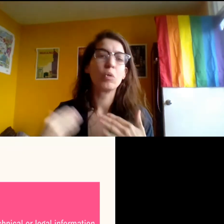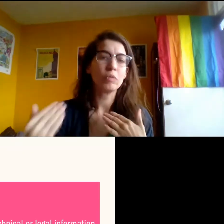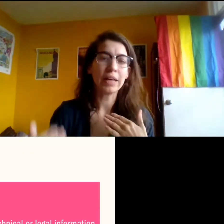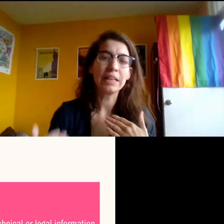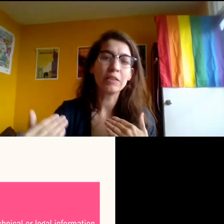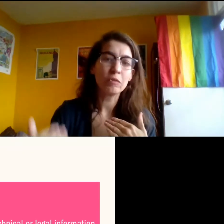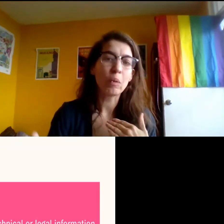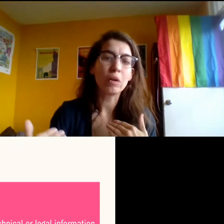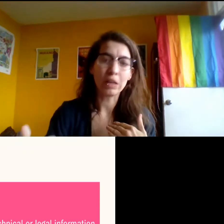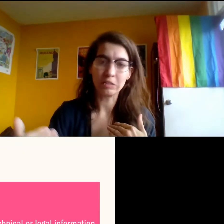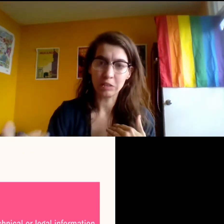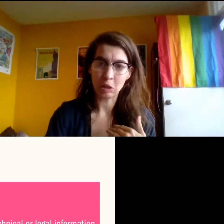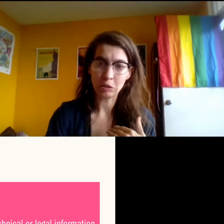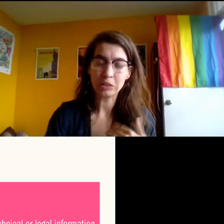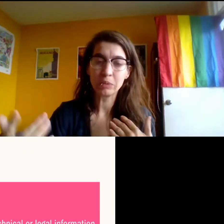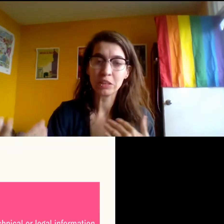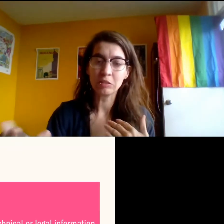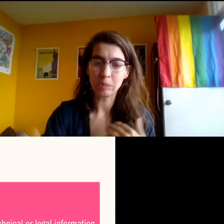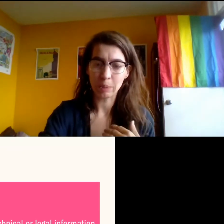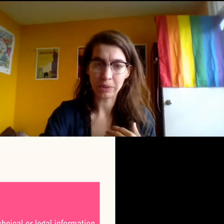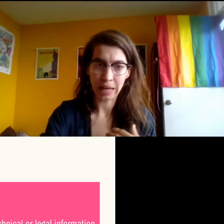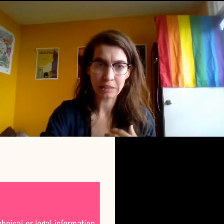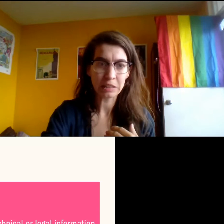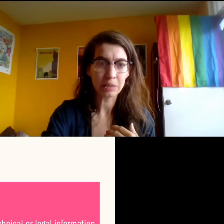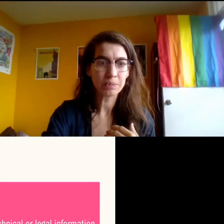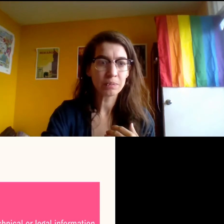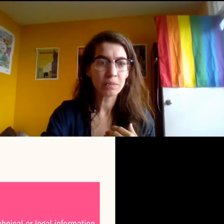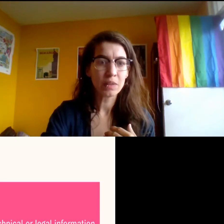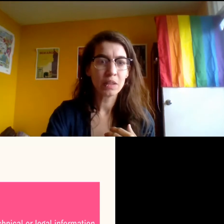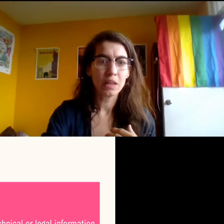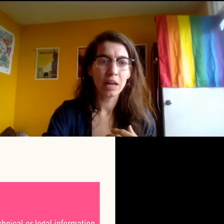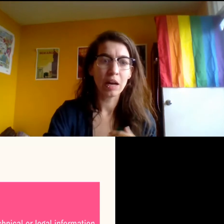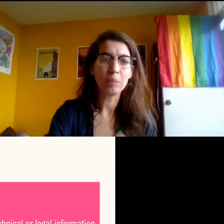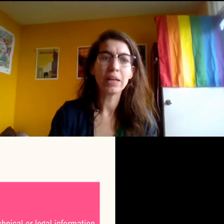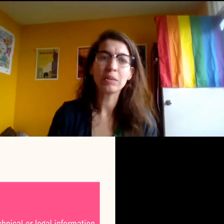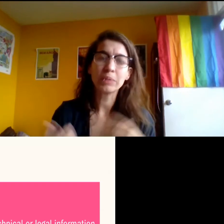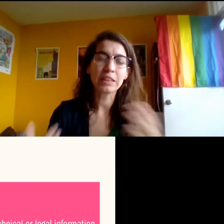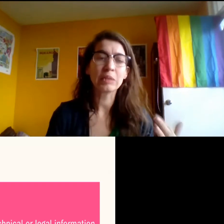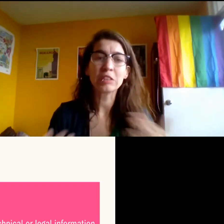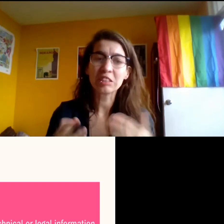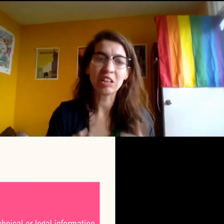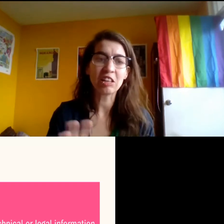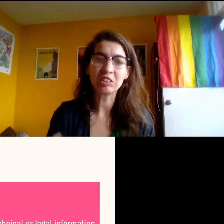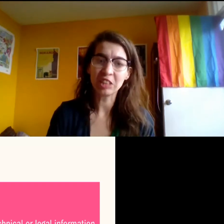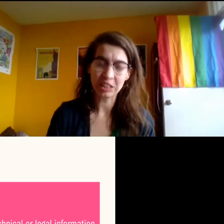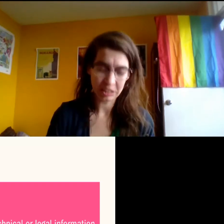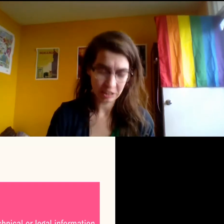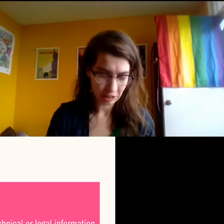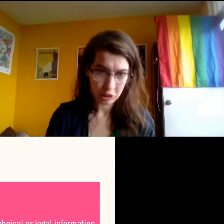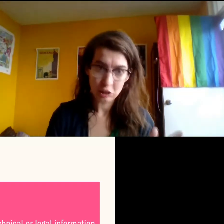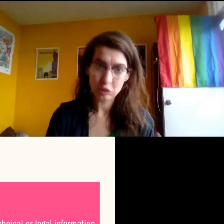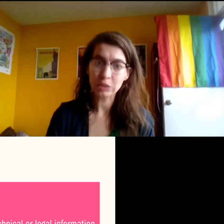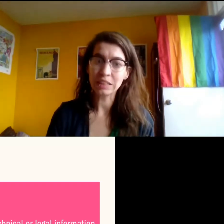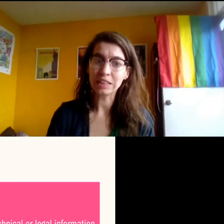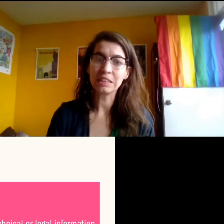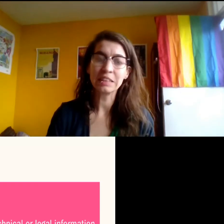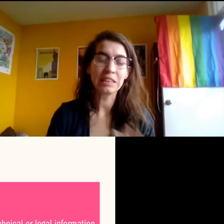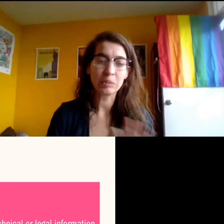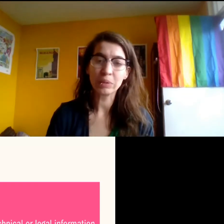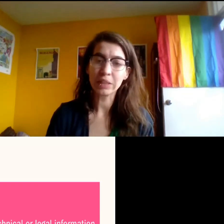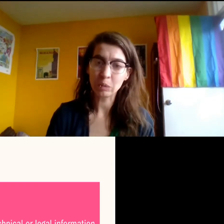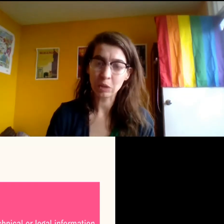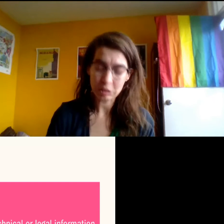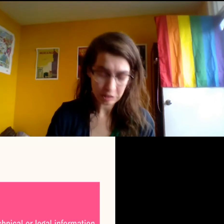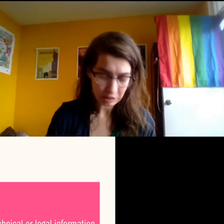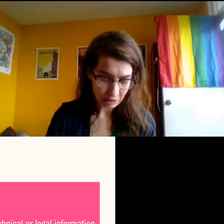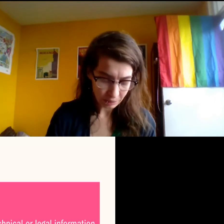we're writing it for other adults. And we need to remember that. Um, and plain language is not just short sentences